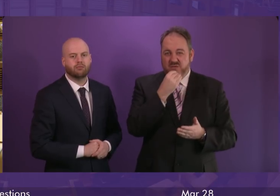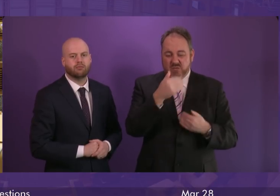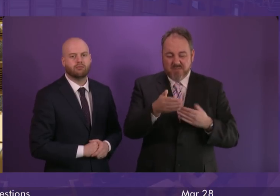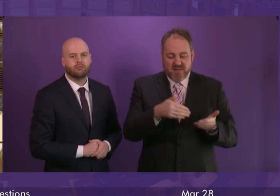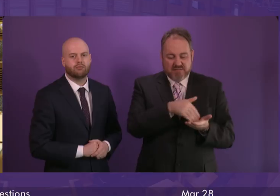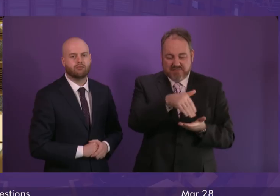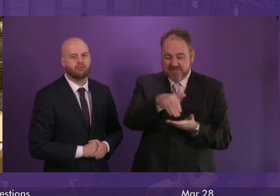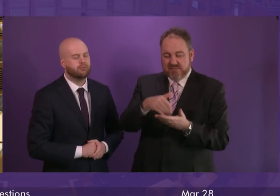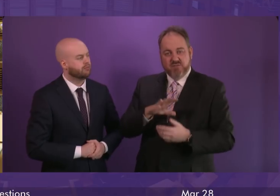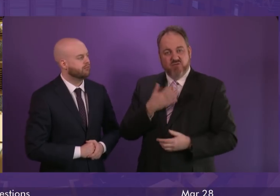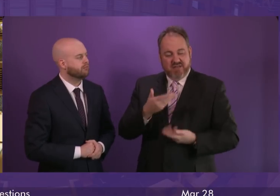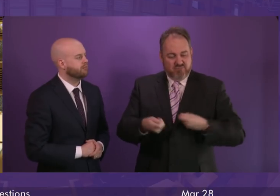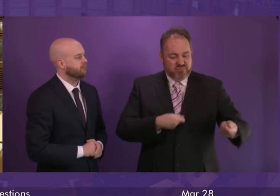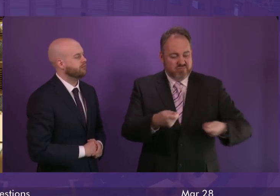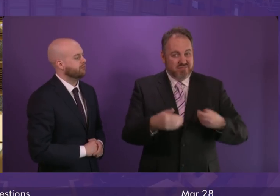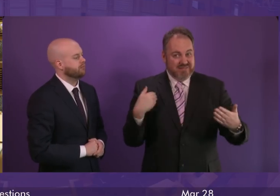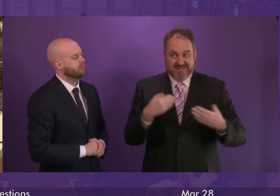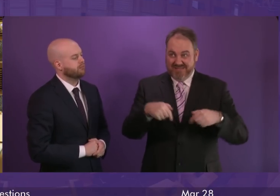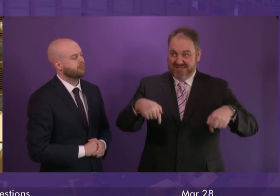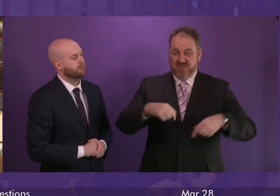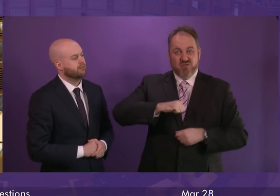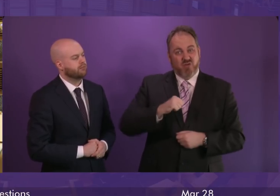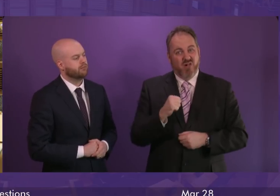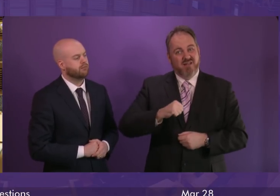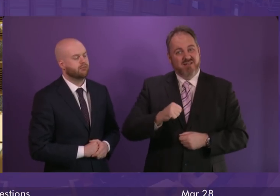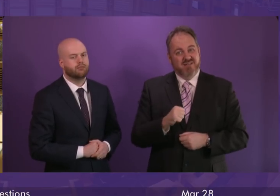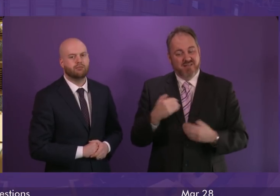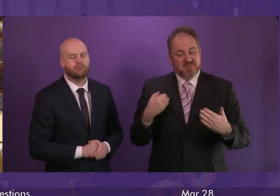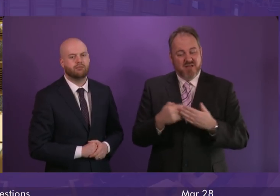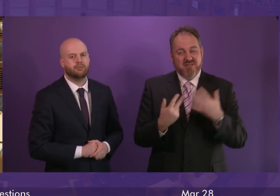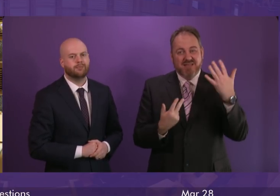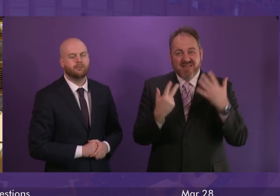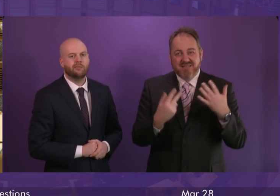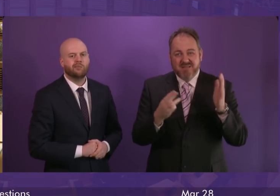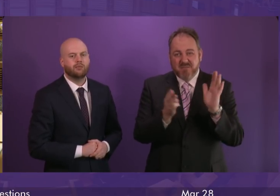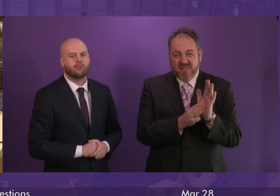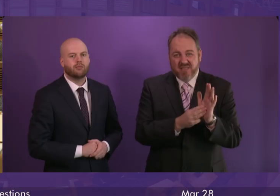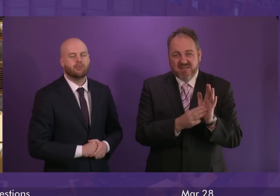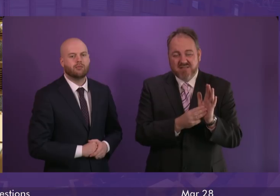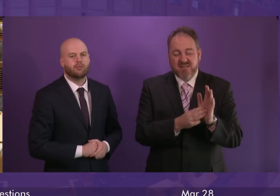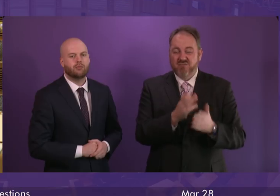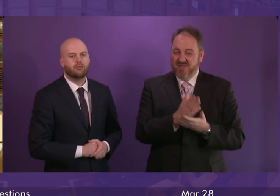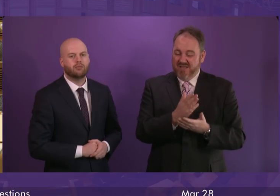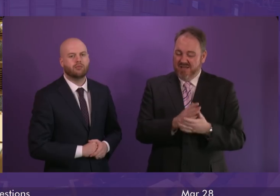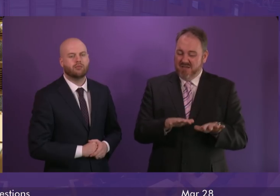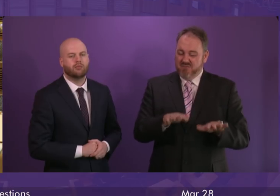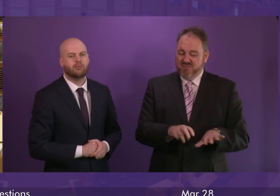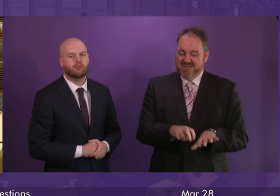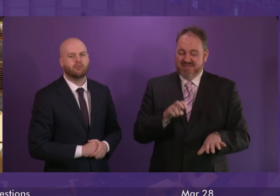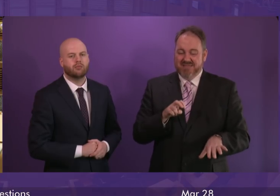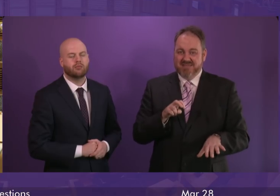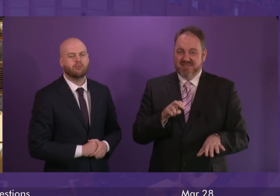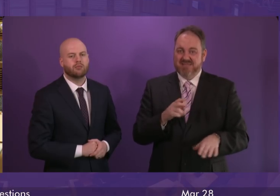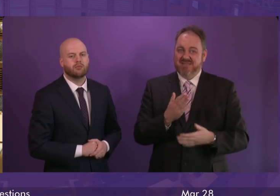over the past 18 months. So does the First Minister agree with me that Brexit isn't the only